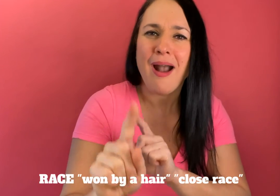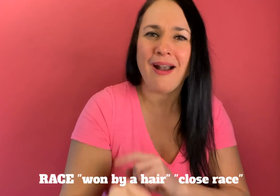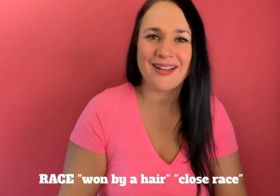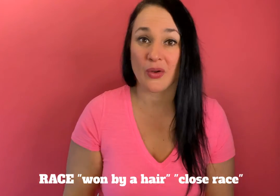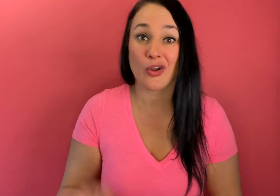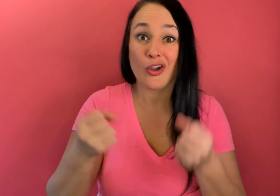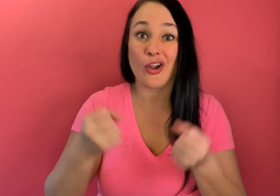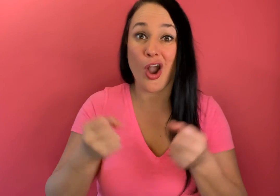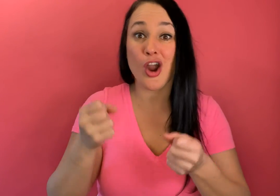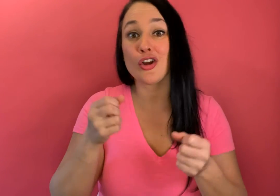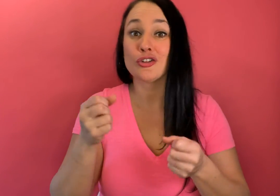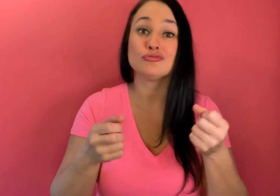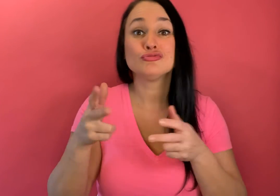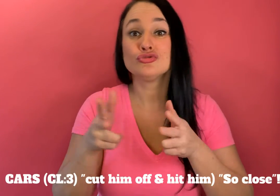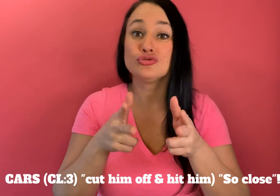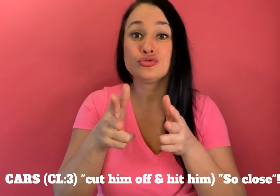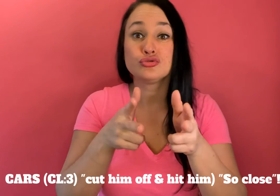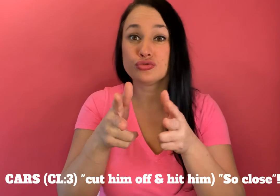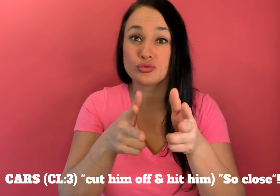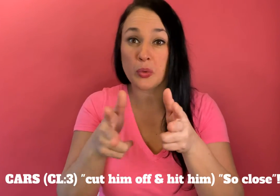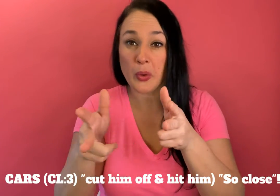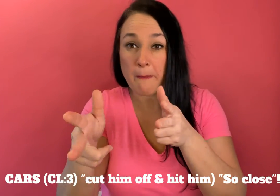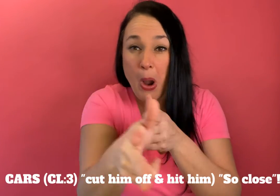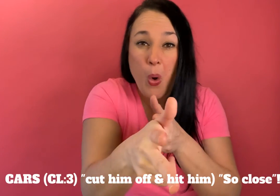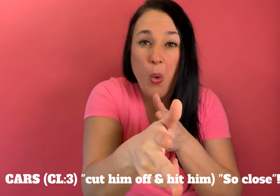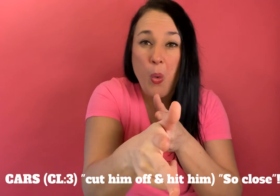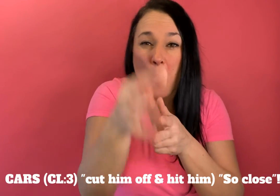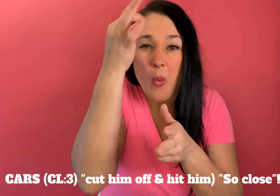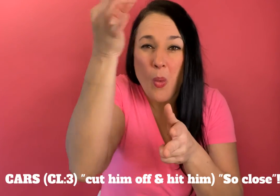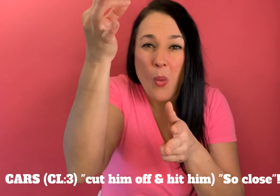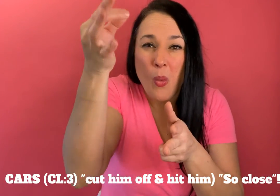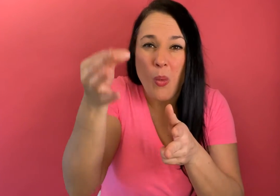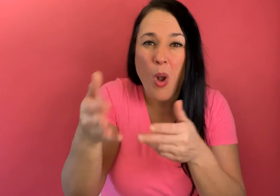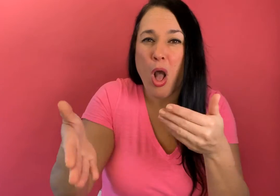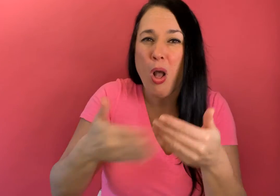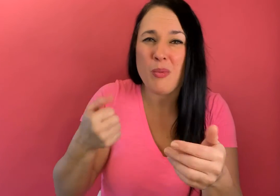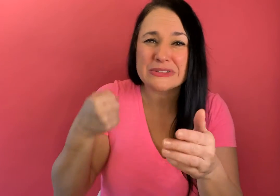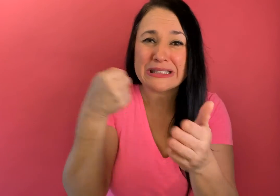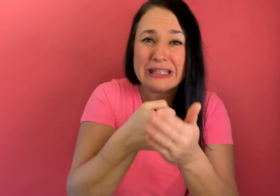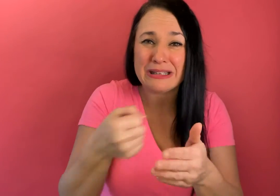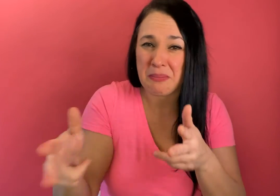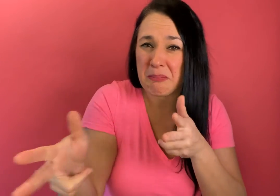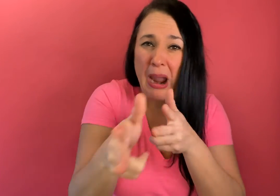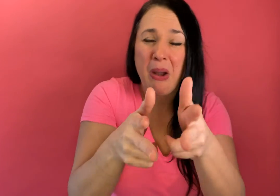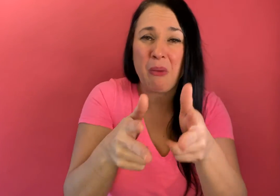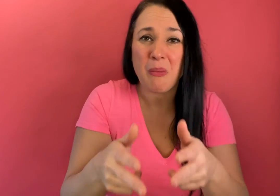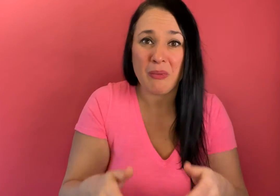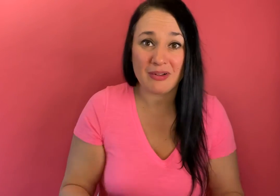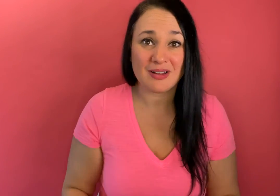or two cars are driving and one kind of hit him off and just barely hit him so close so well